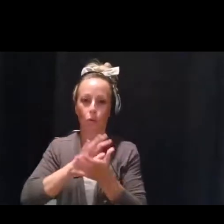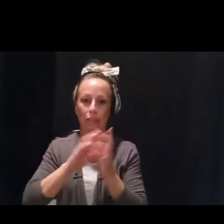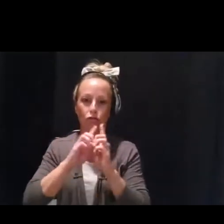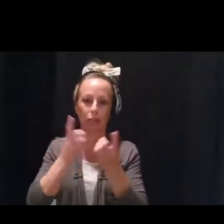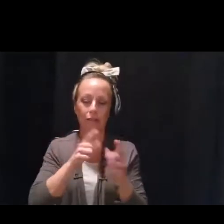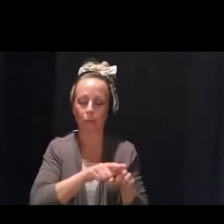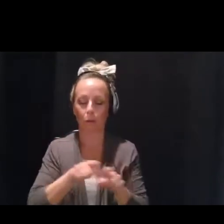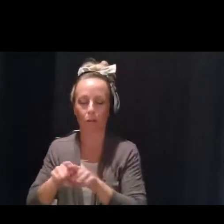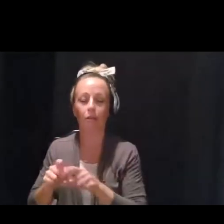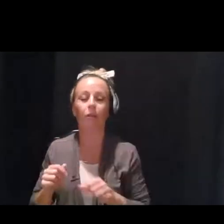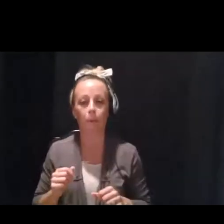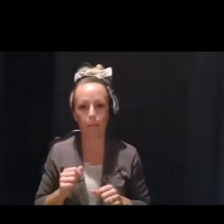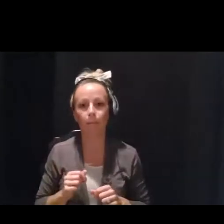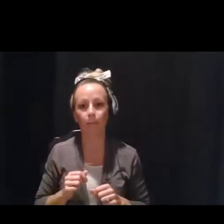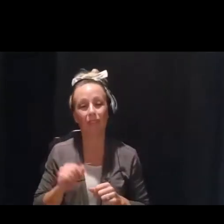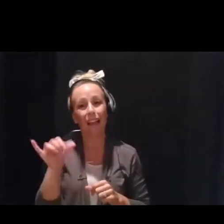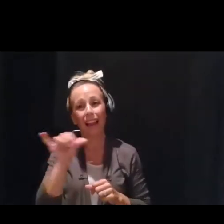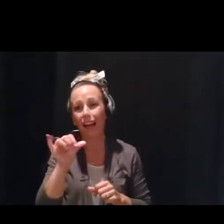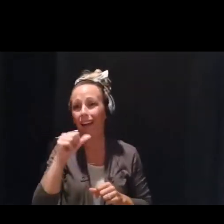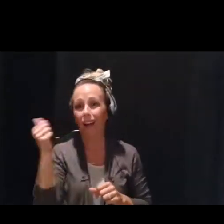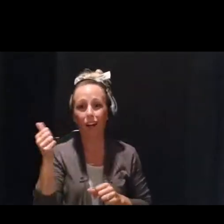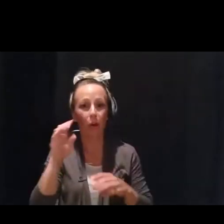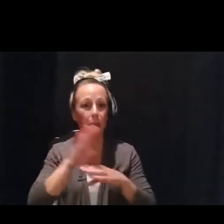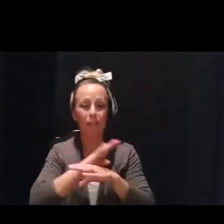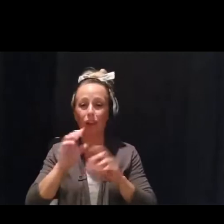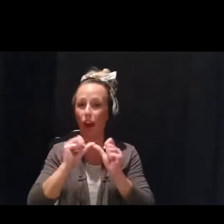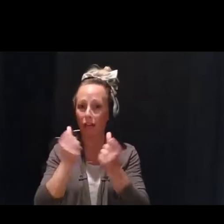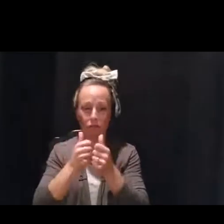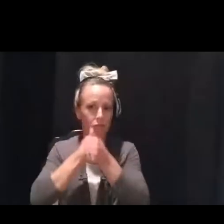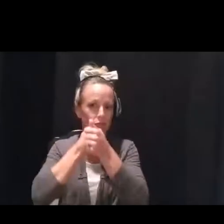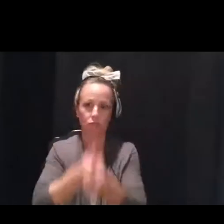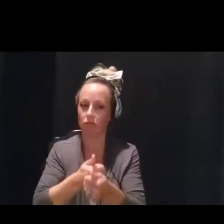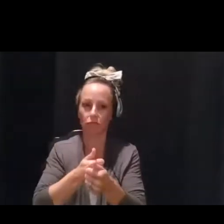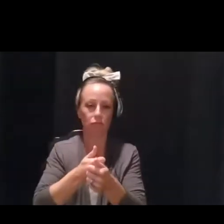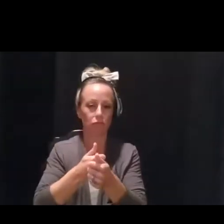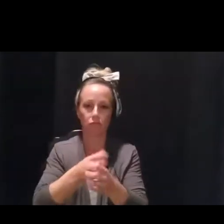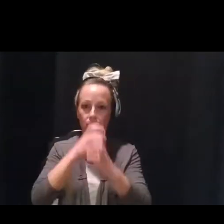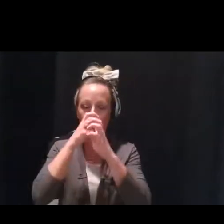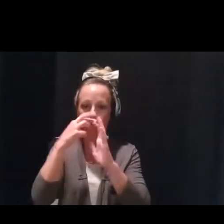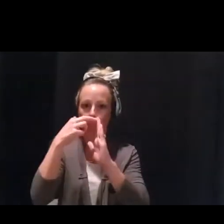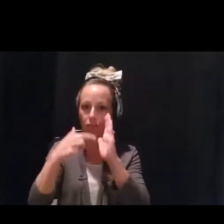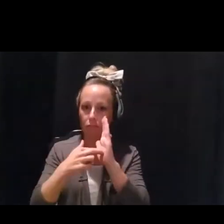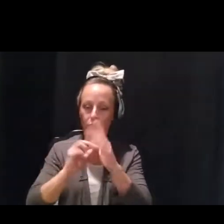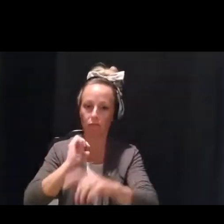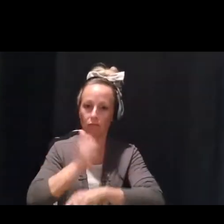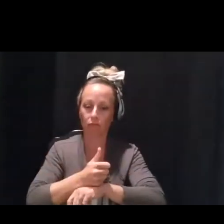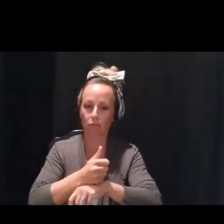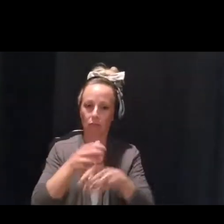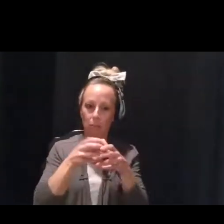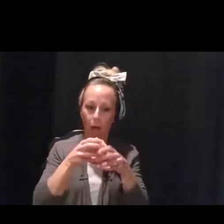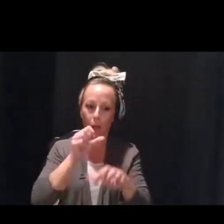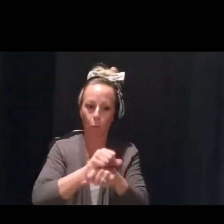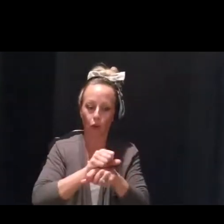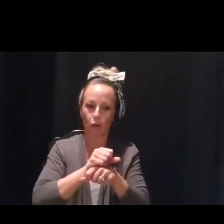Much like many other businesses, our agency has followed protocols to implement a smaller workforce on-site,